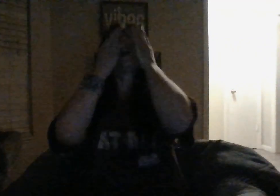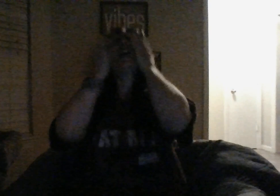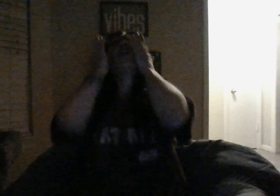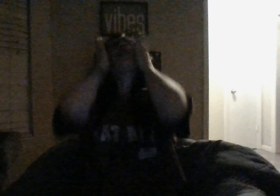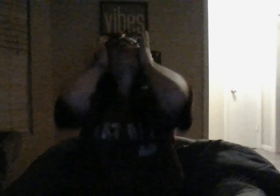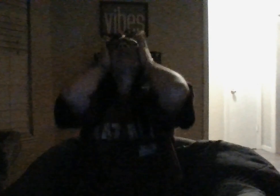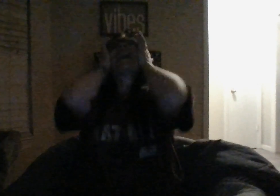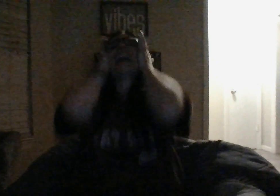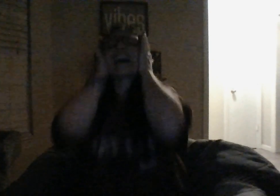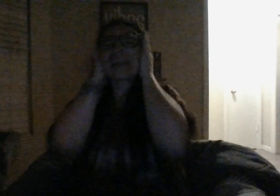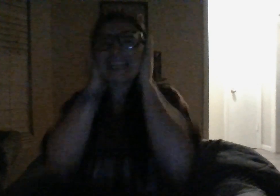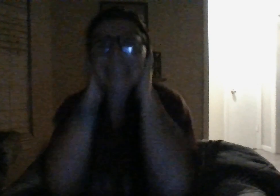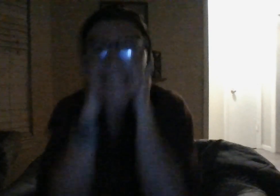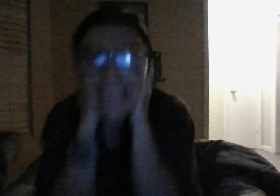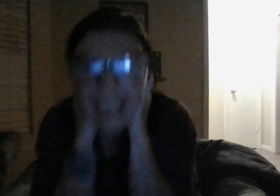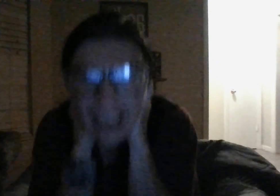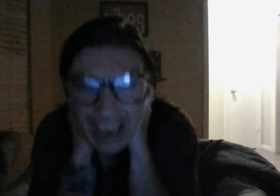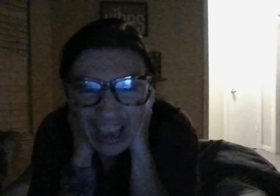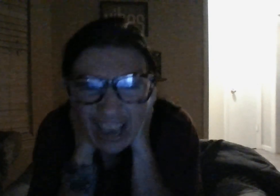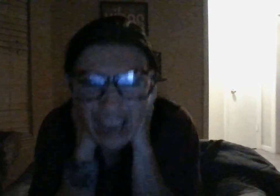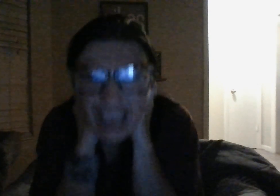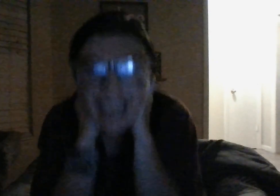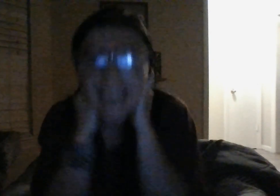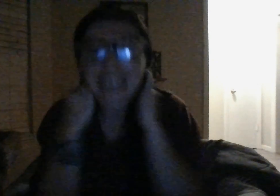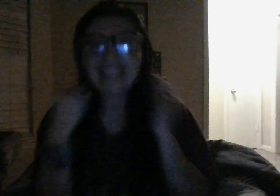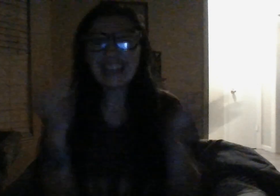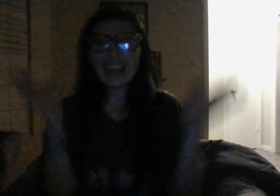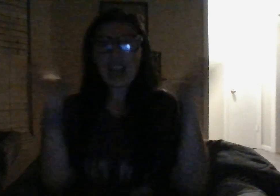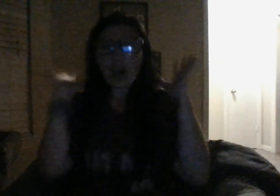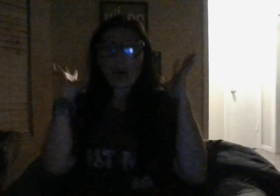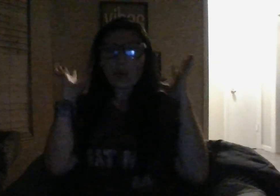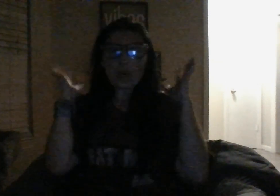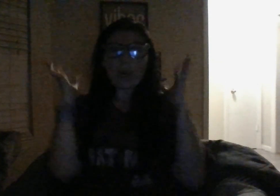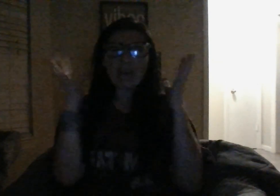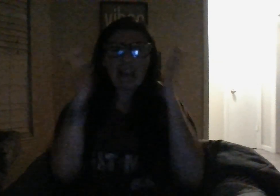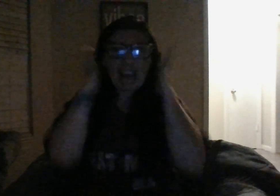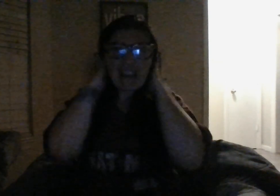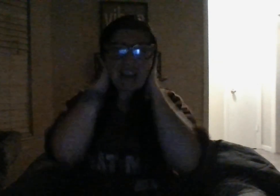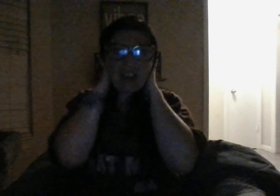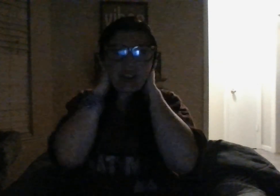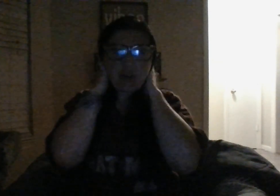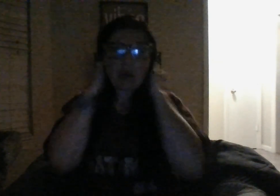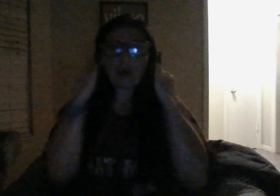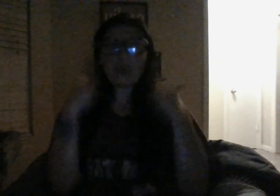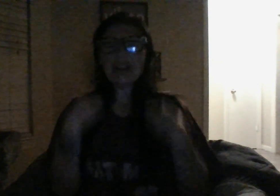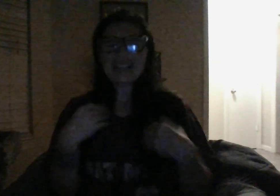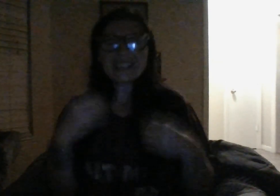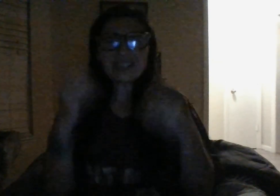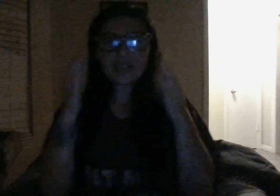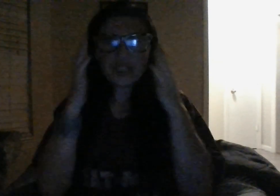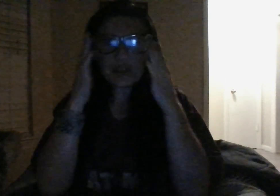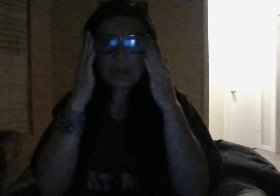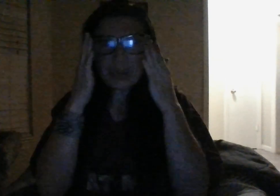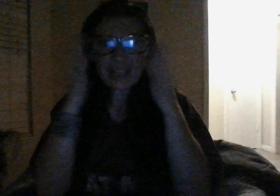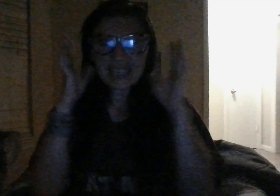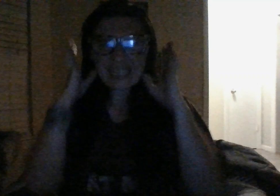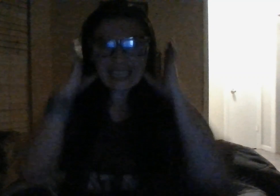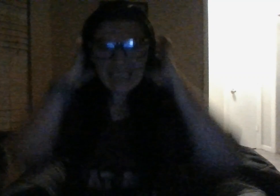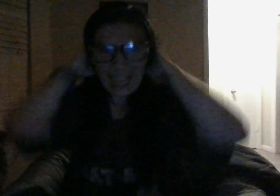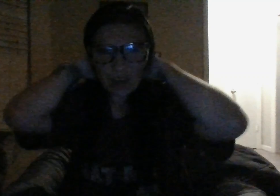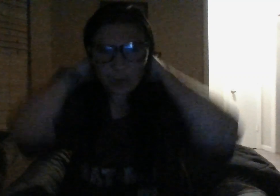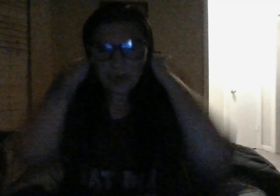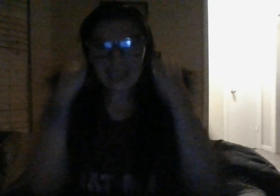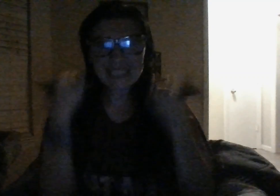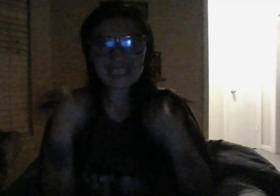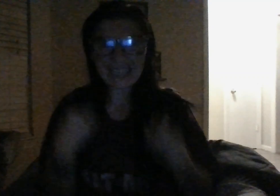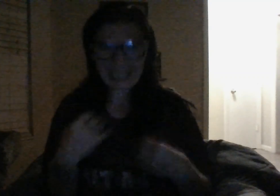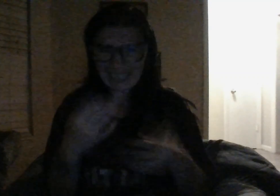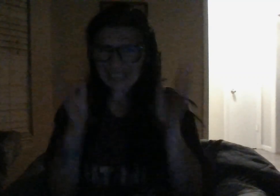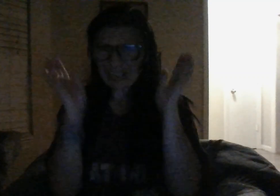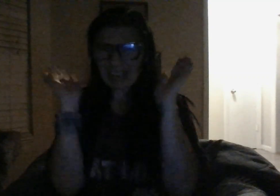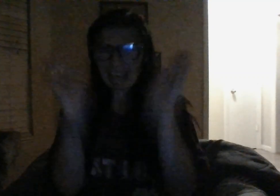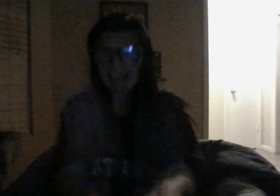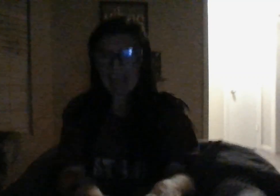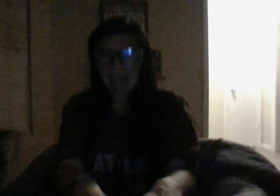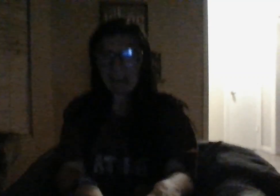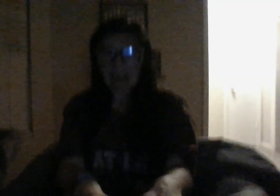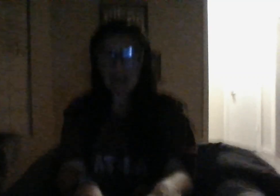oh my god whoa so you plug it in how it resonates oh